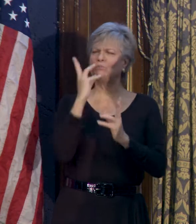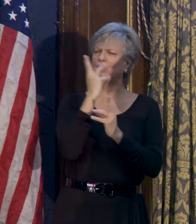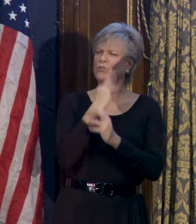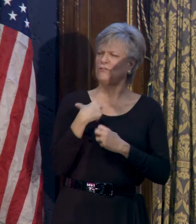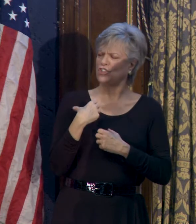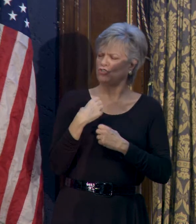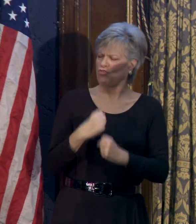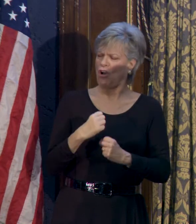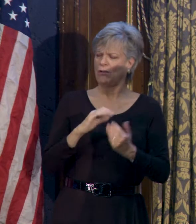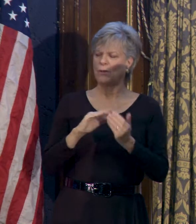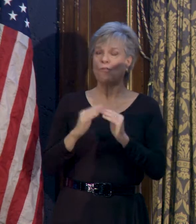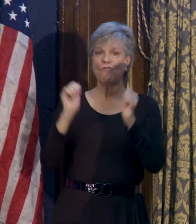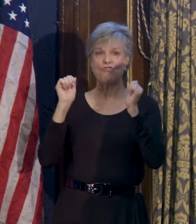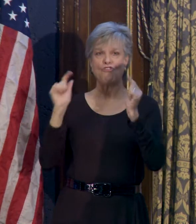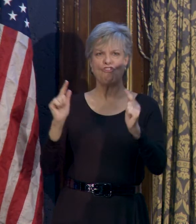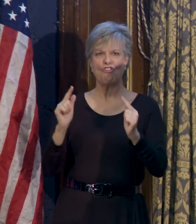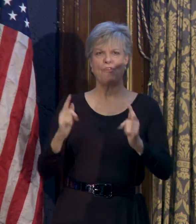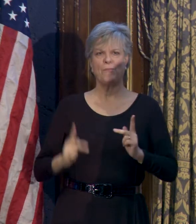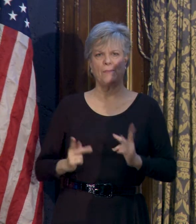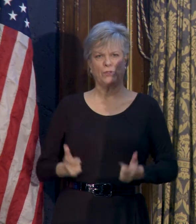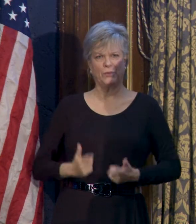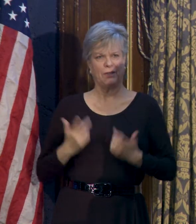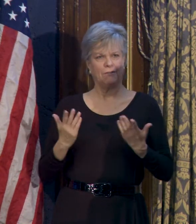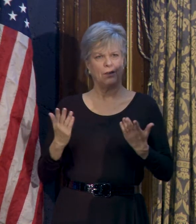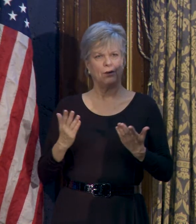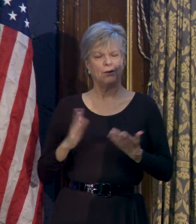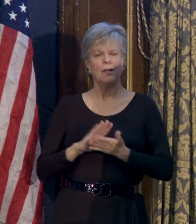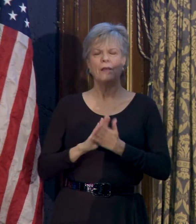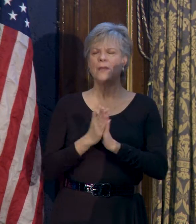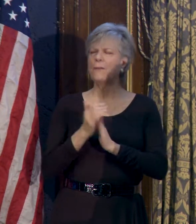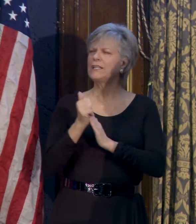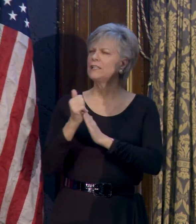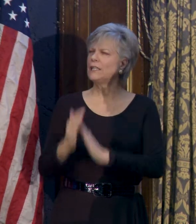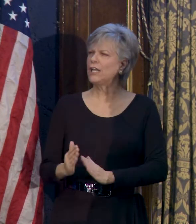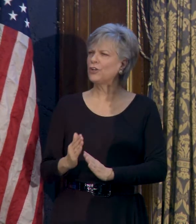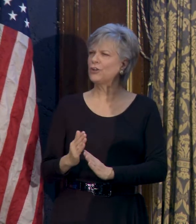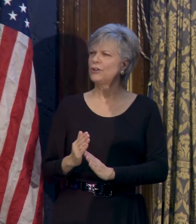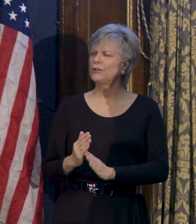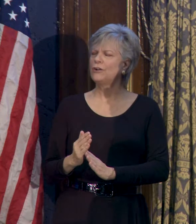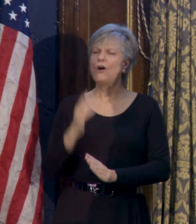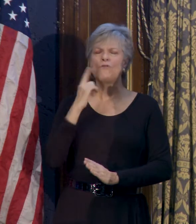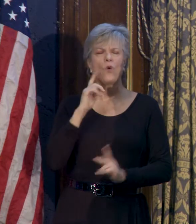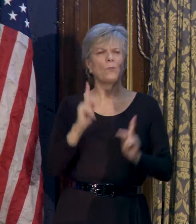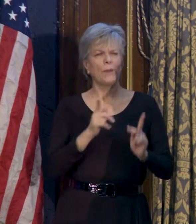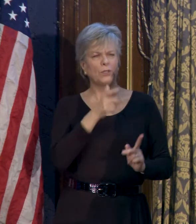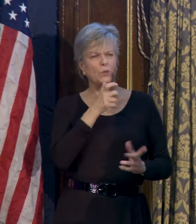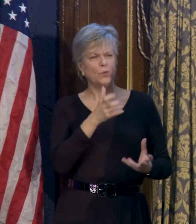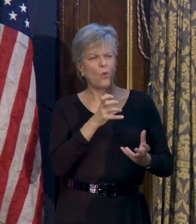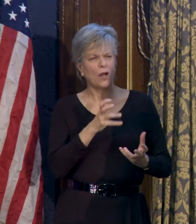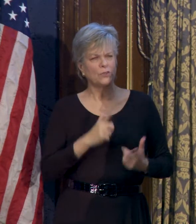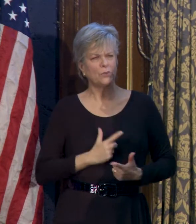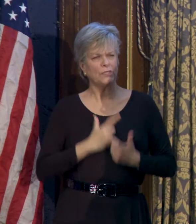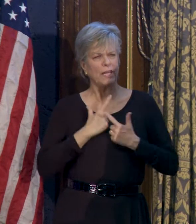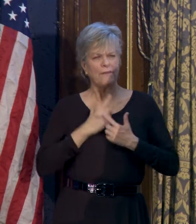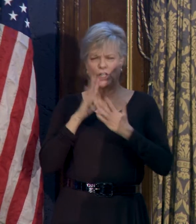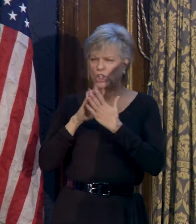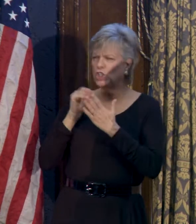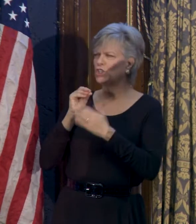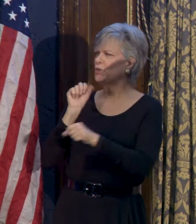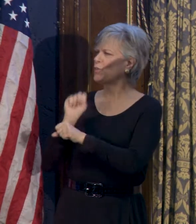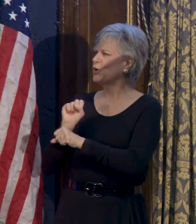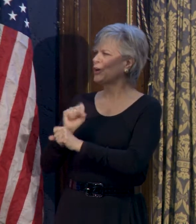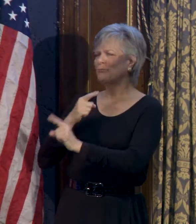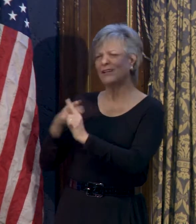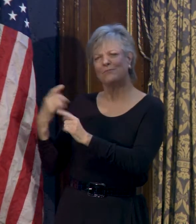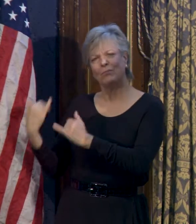all residents and a vision of being a leader in creating communities where people want to live, learn, work, and play.